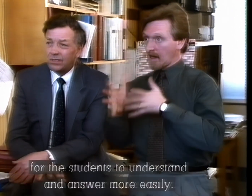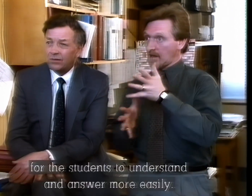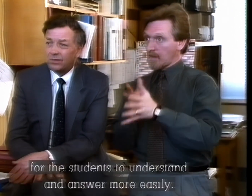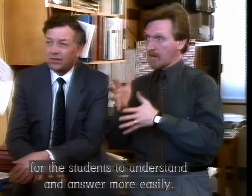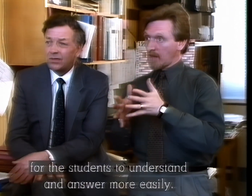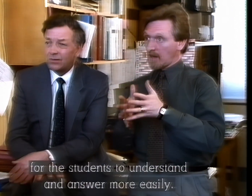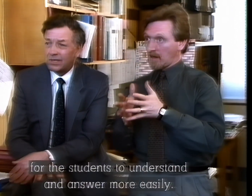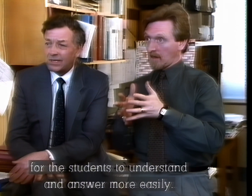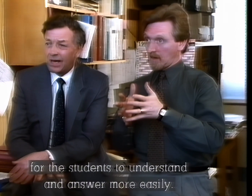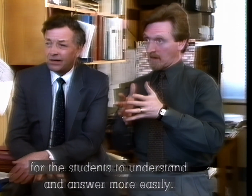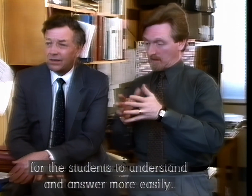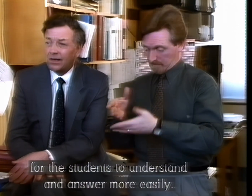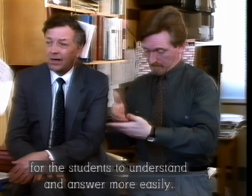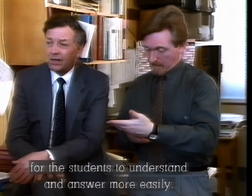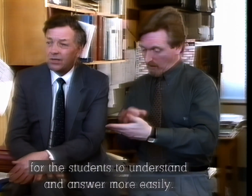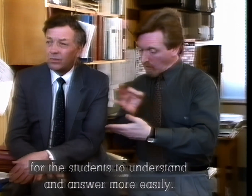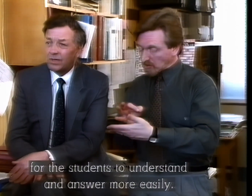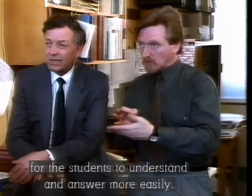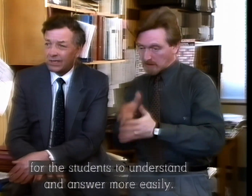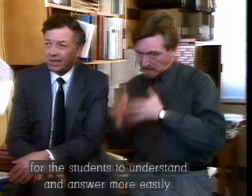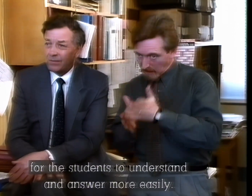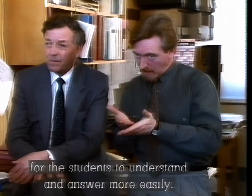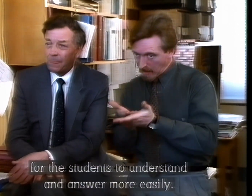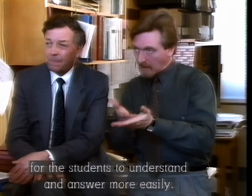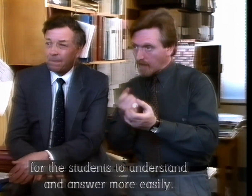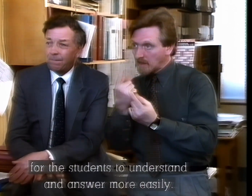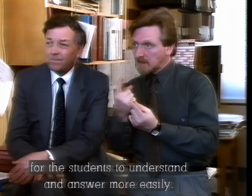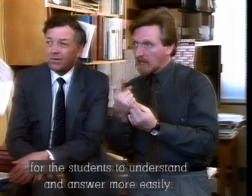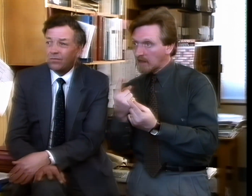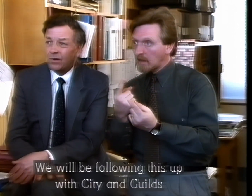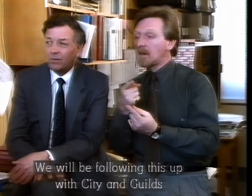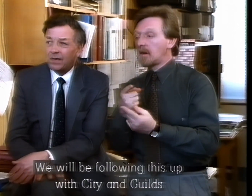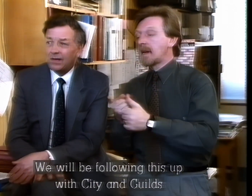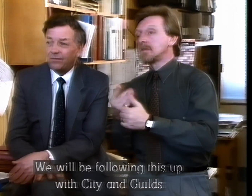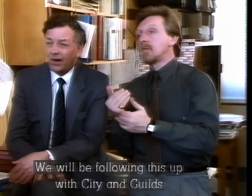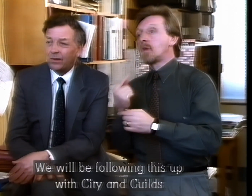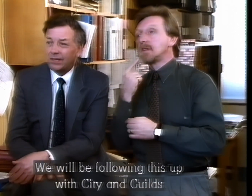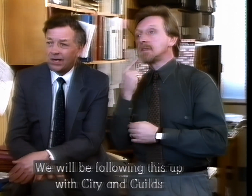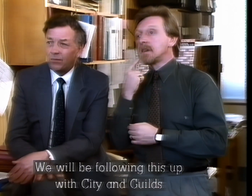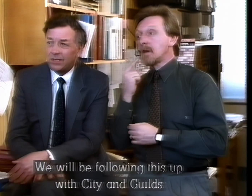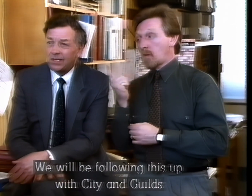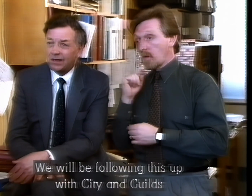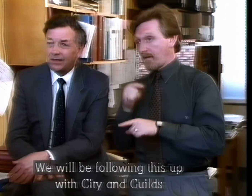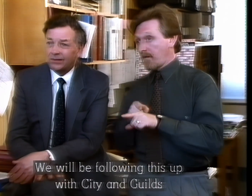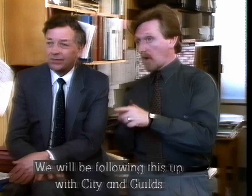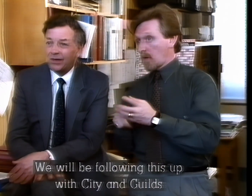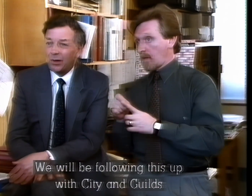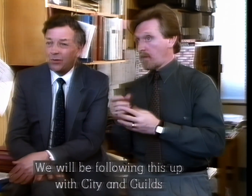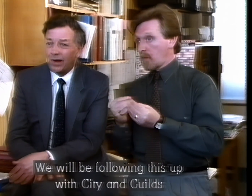students to understand and answer more easily. We will be following this up with sitting gills when